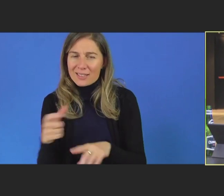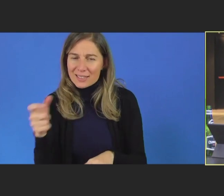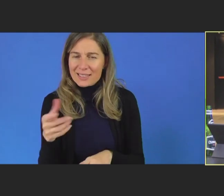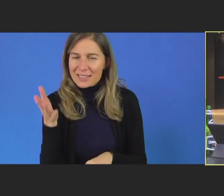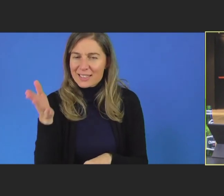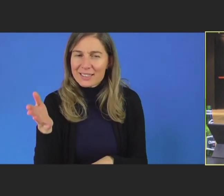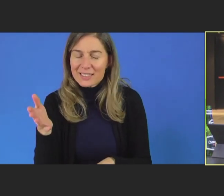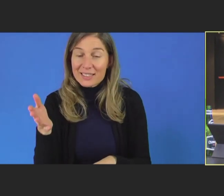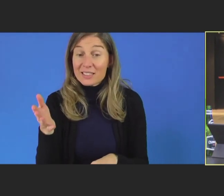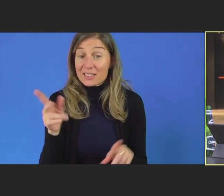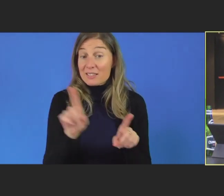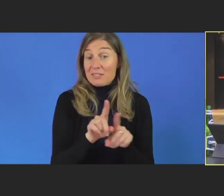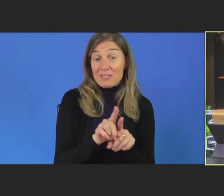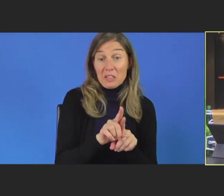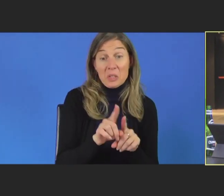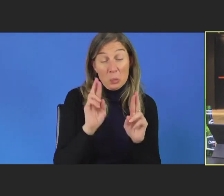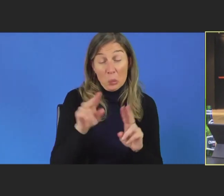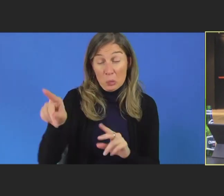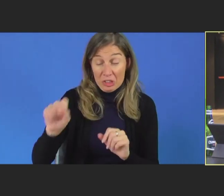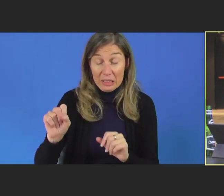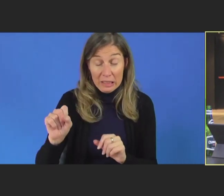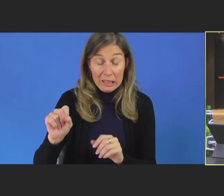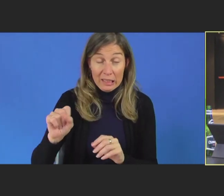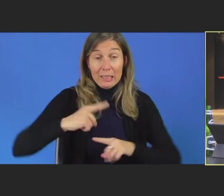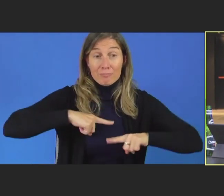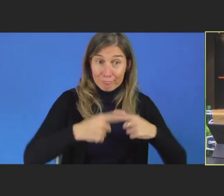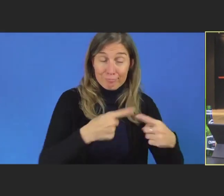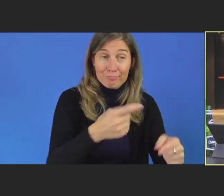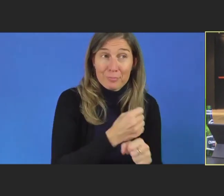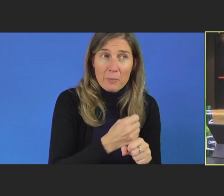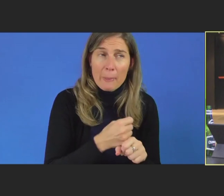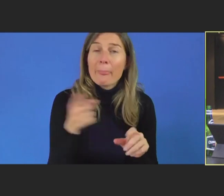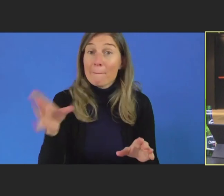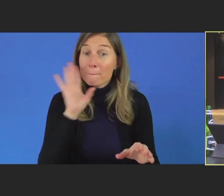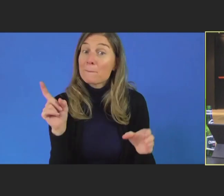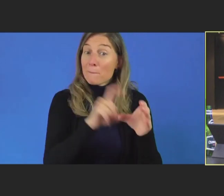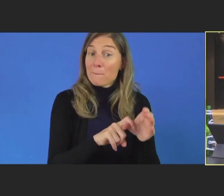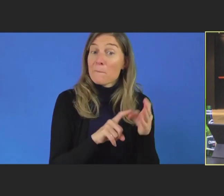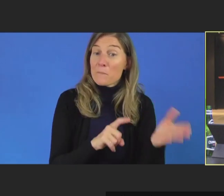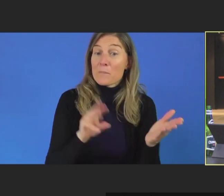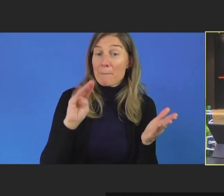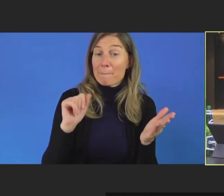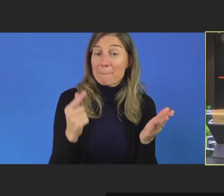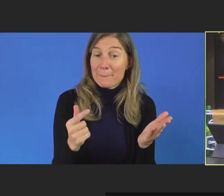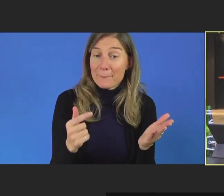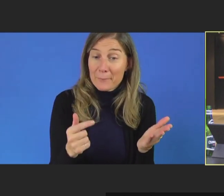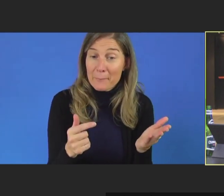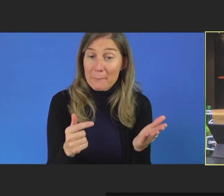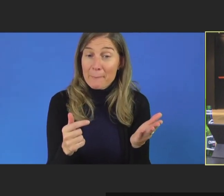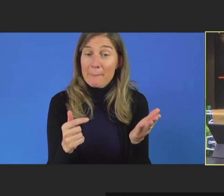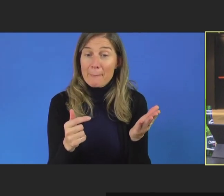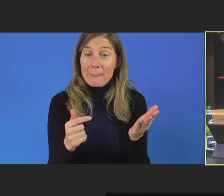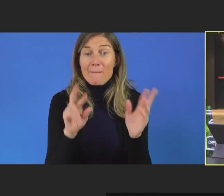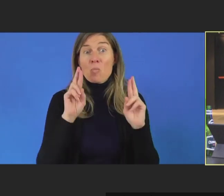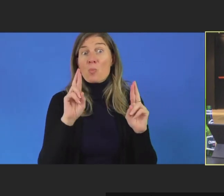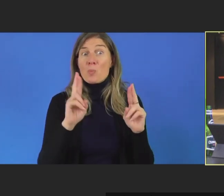that cause, because I think they are continuing on the MAG as well. So without due a call, I will call the panels.